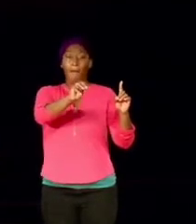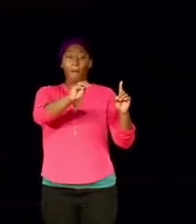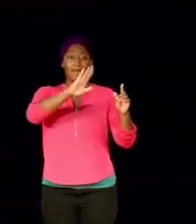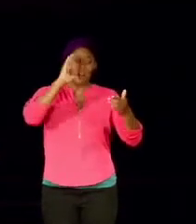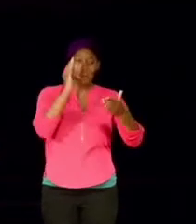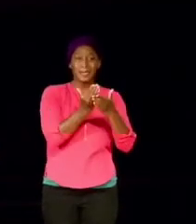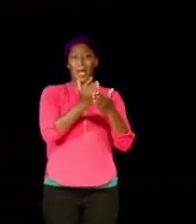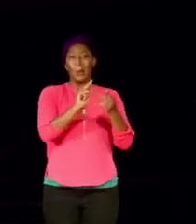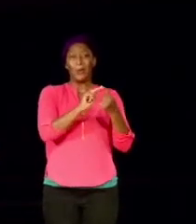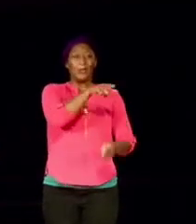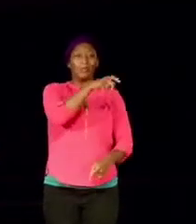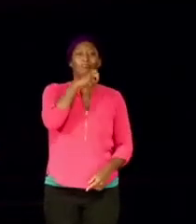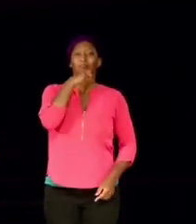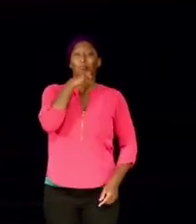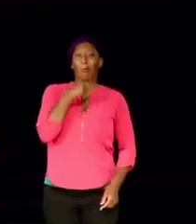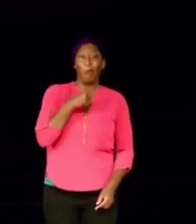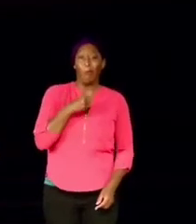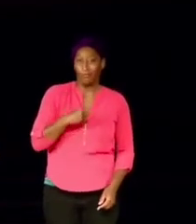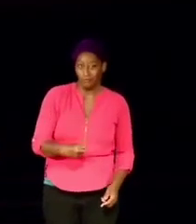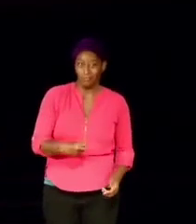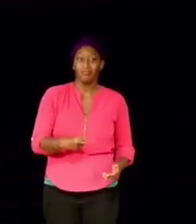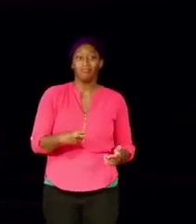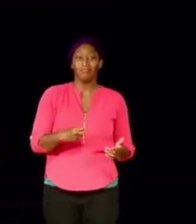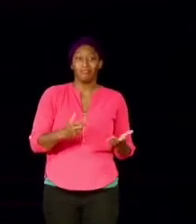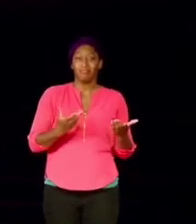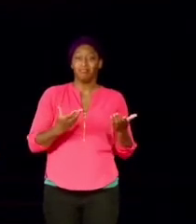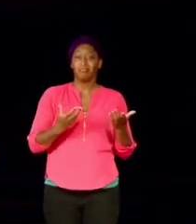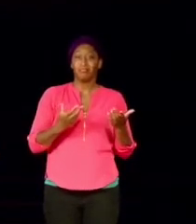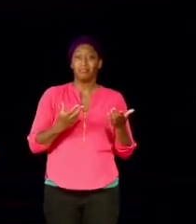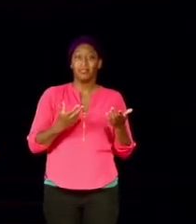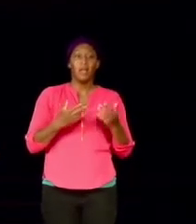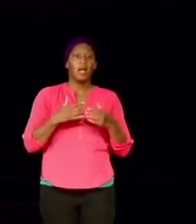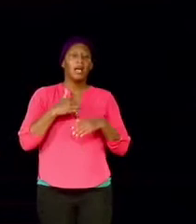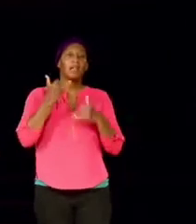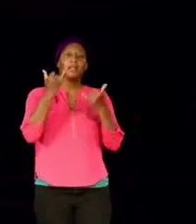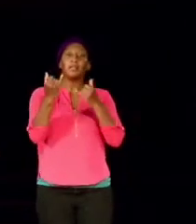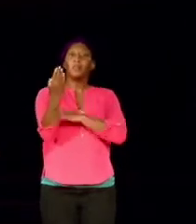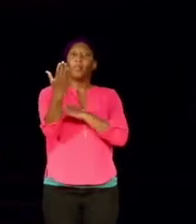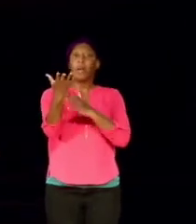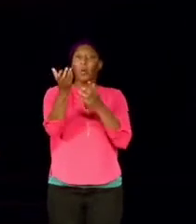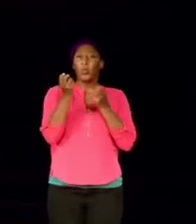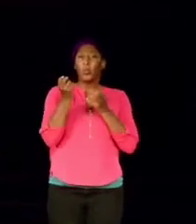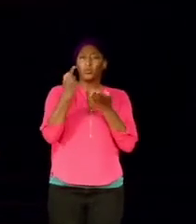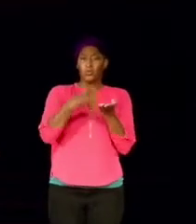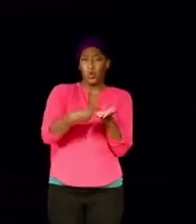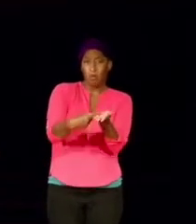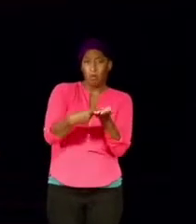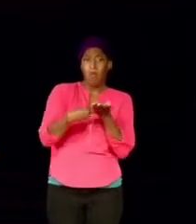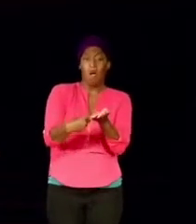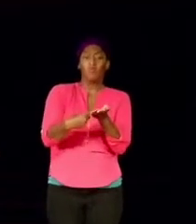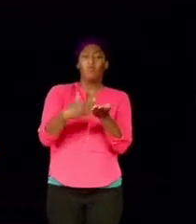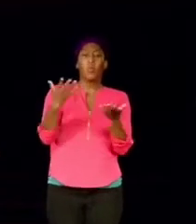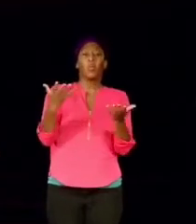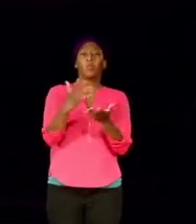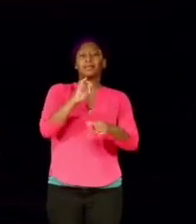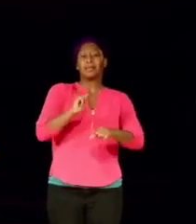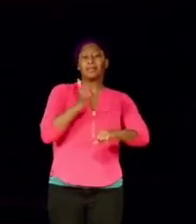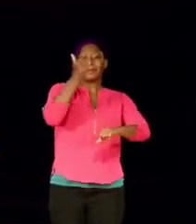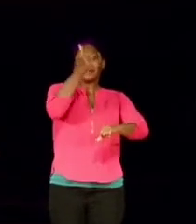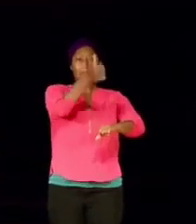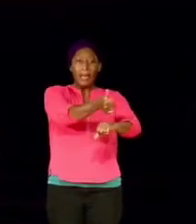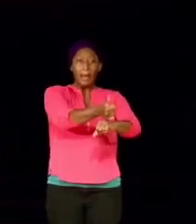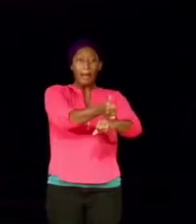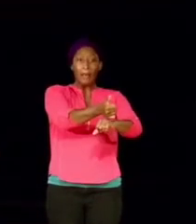old age. This morning, I want to talk about the setup in